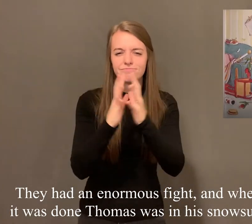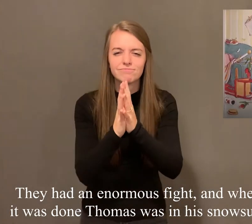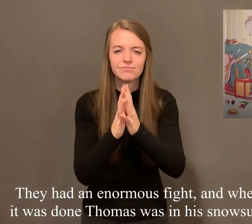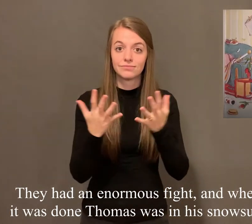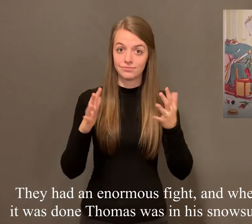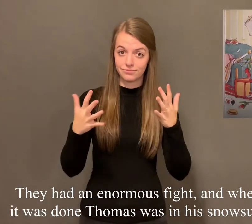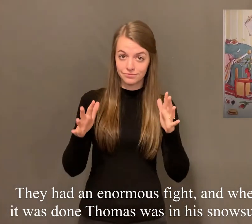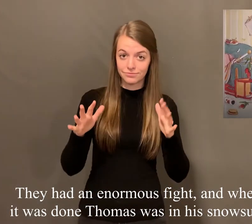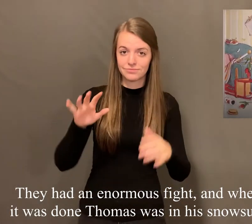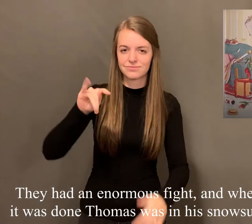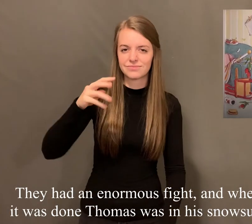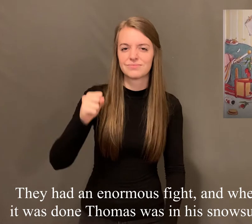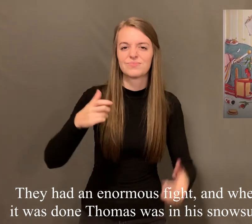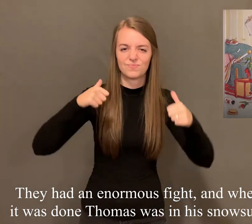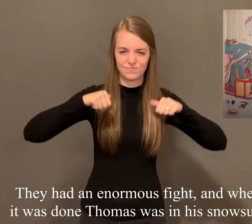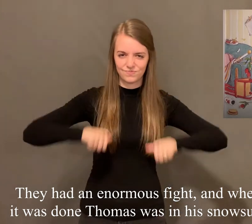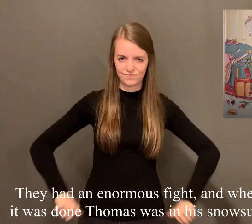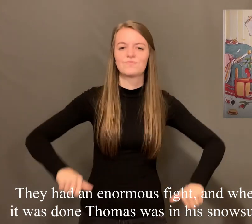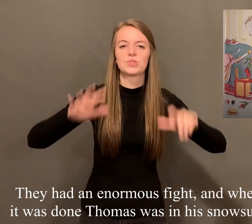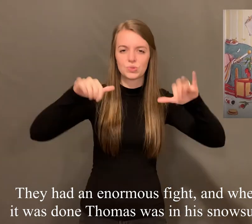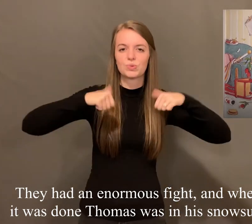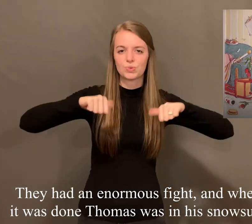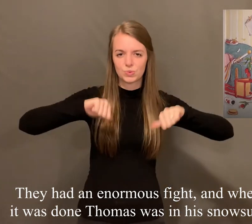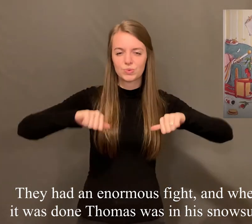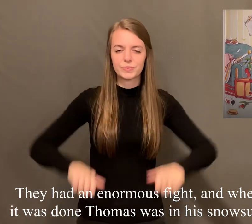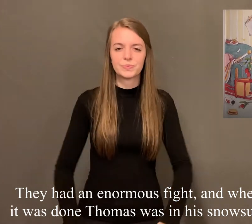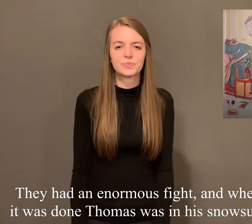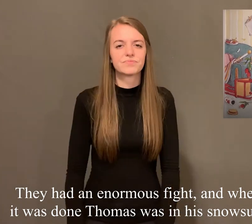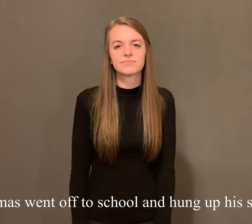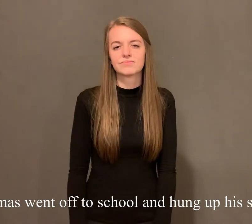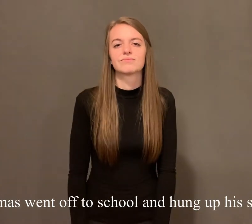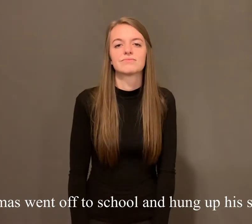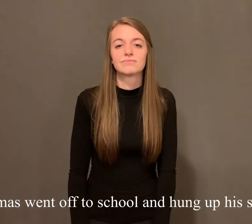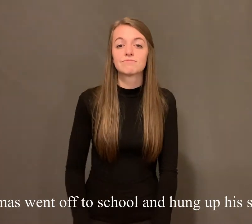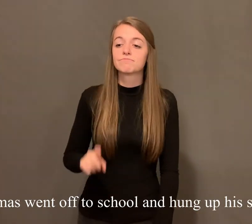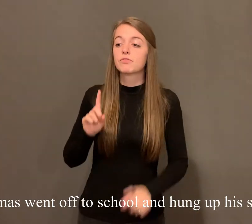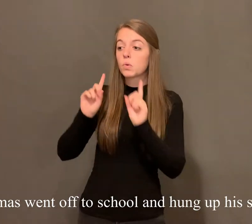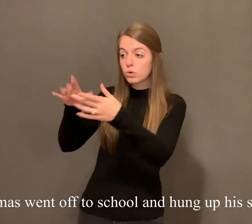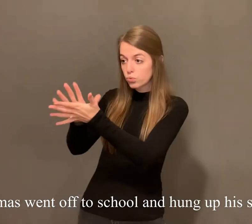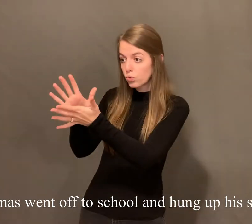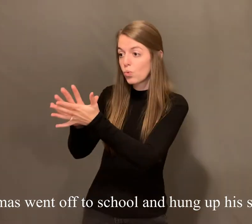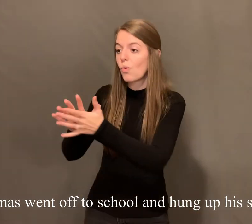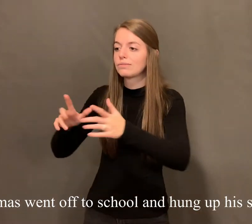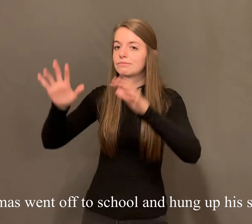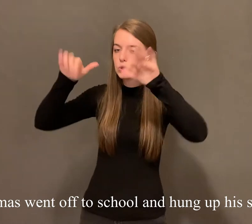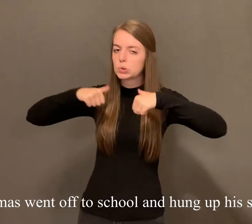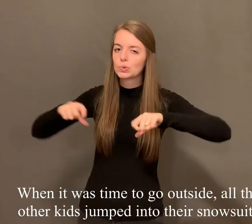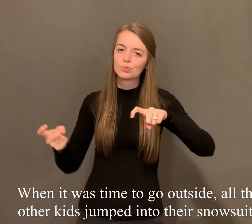and when it was done thomas was in his snowsuit thomas went off to school and hung up his snowsuit when